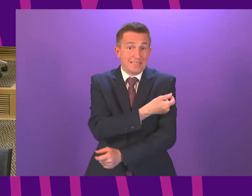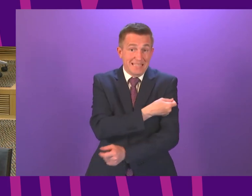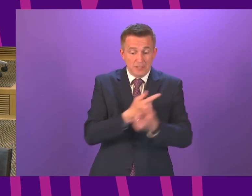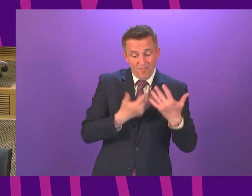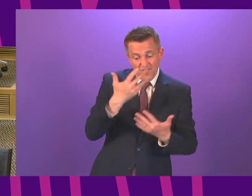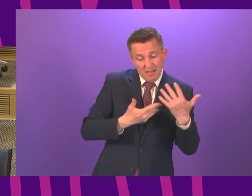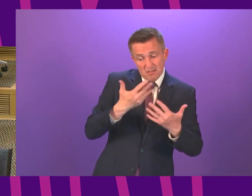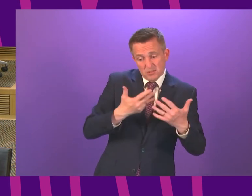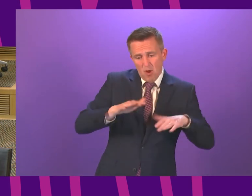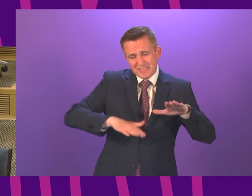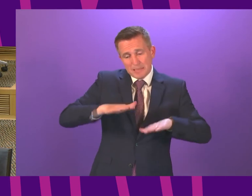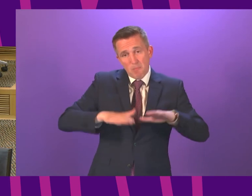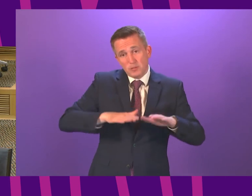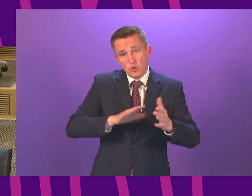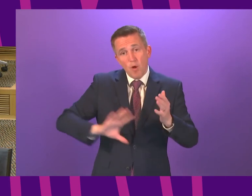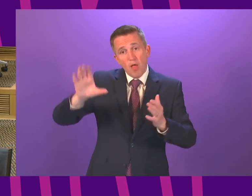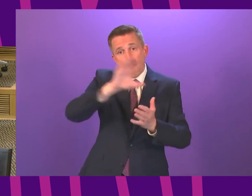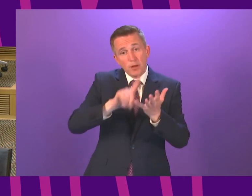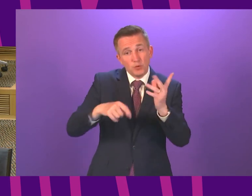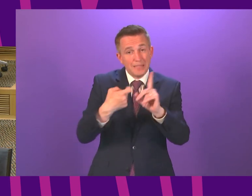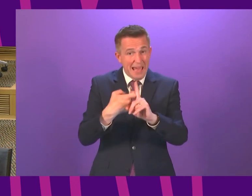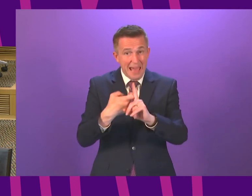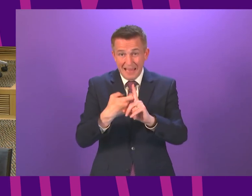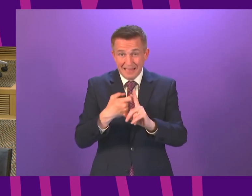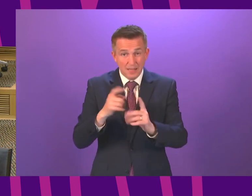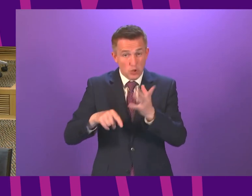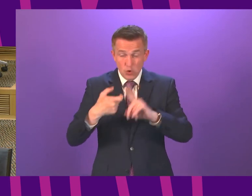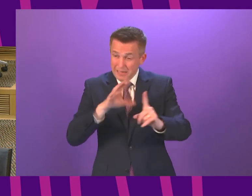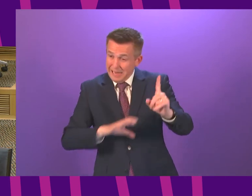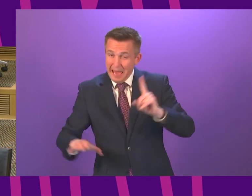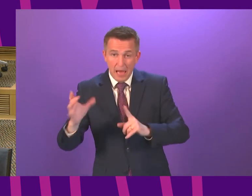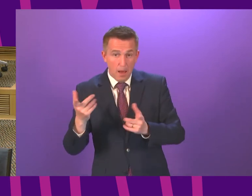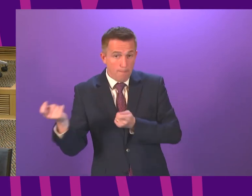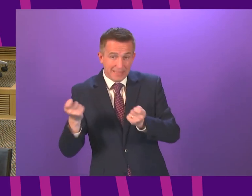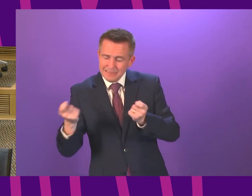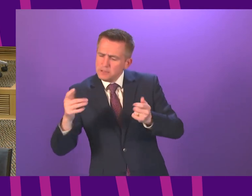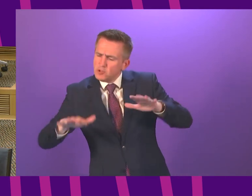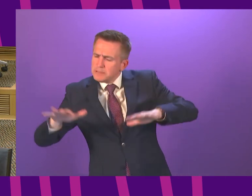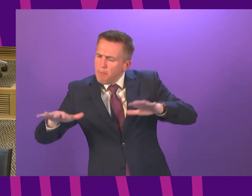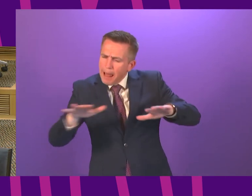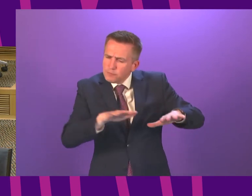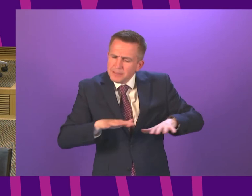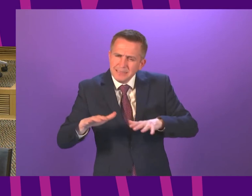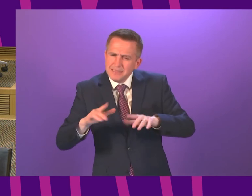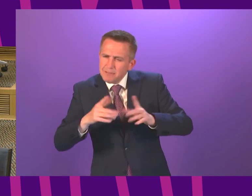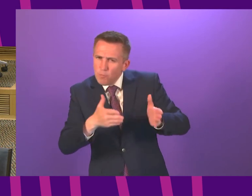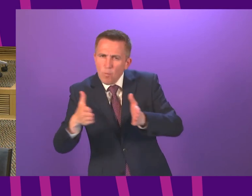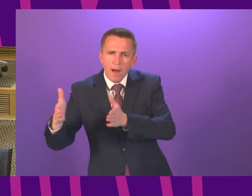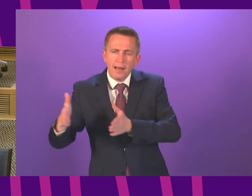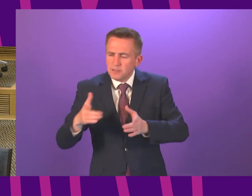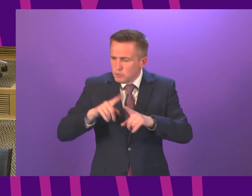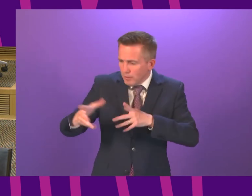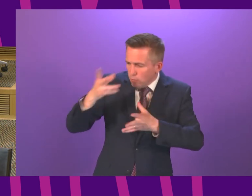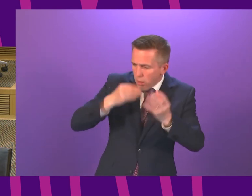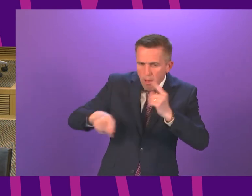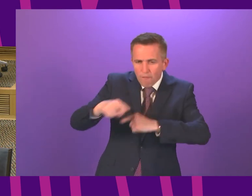rest of the UK we're all dealing with these challenges we're all dealing with them in slightly different ways but we are continuing to make progress and learn and